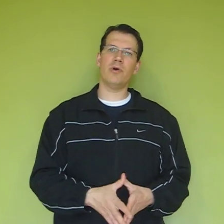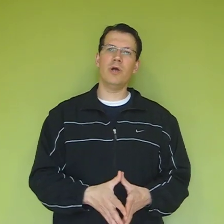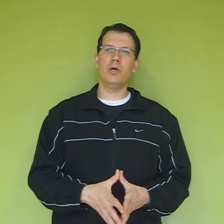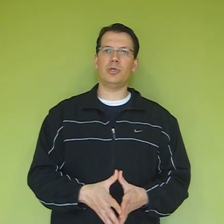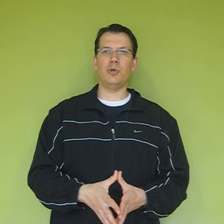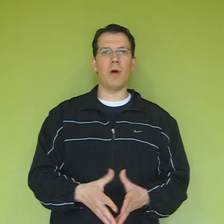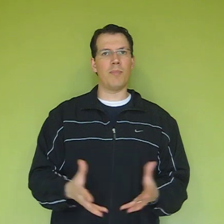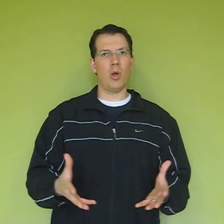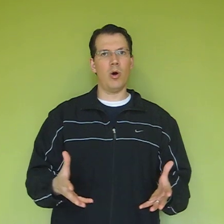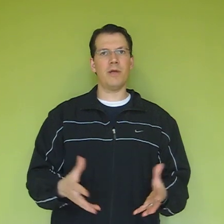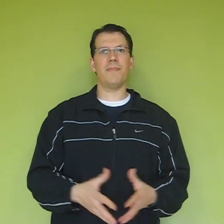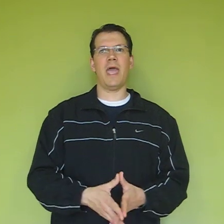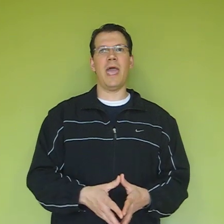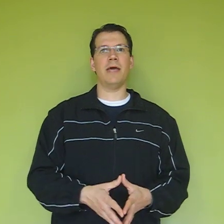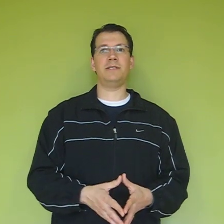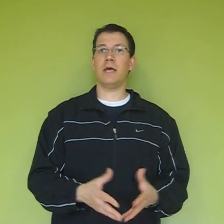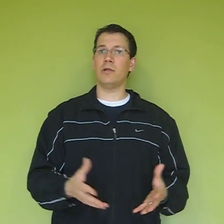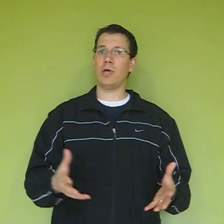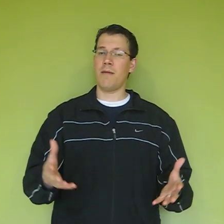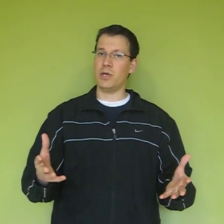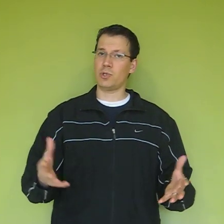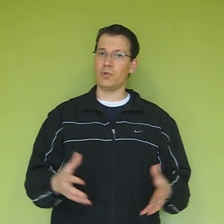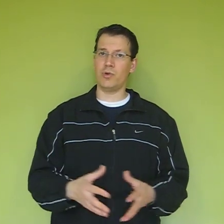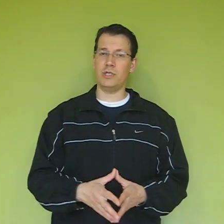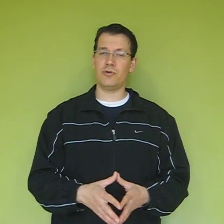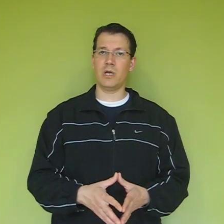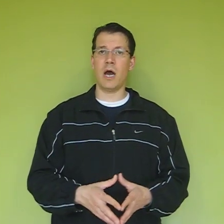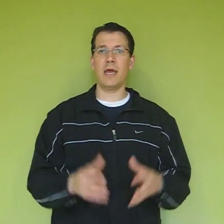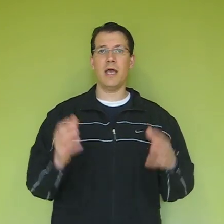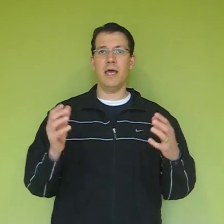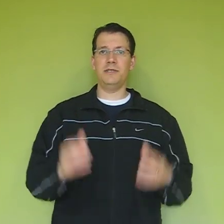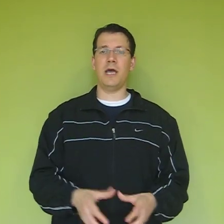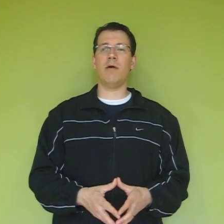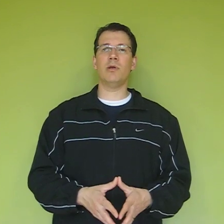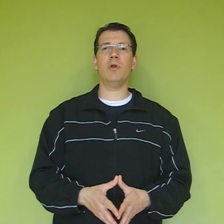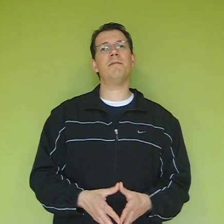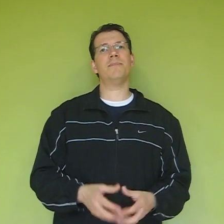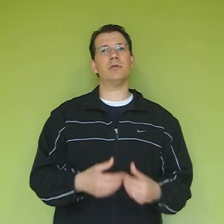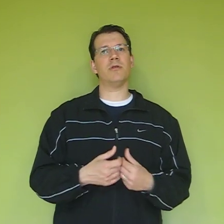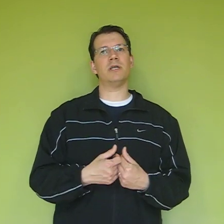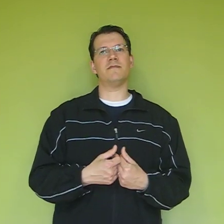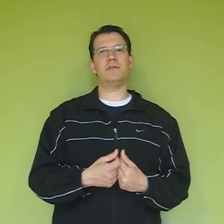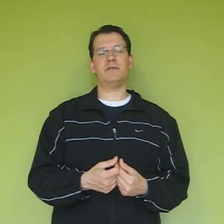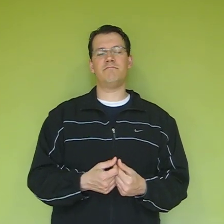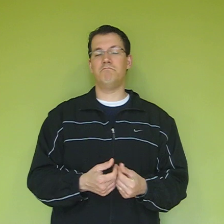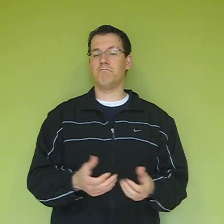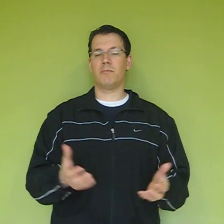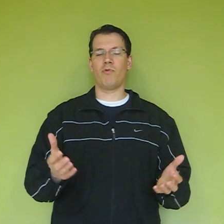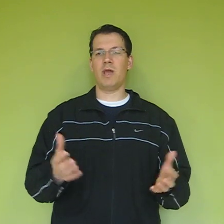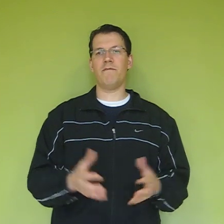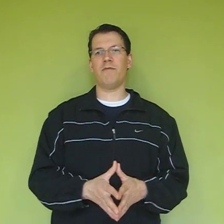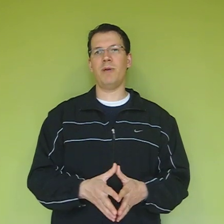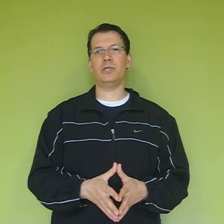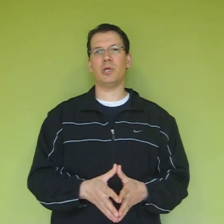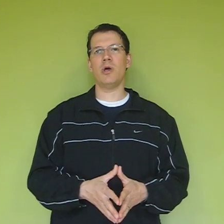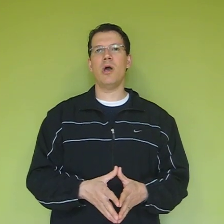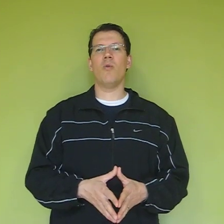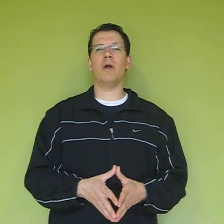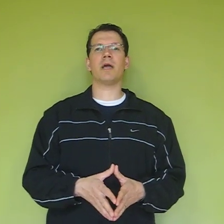to my blog and take a look at my shoulder injury guide. Download it. There's lots of great information when it